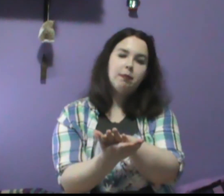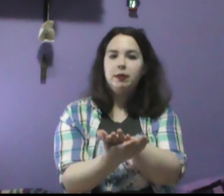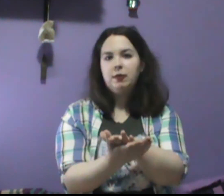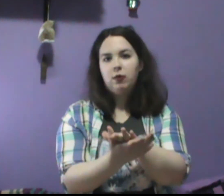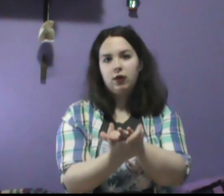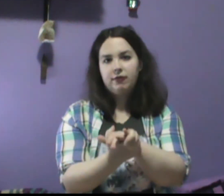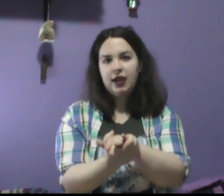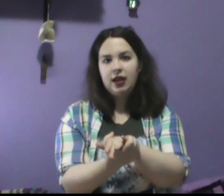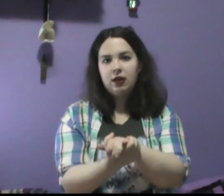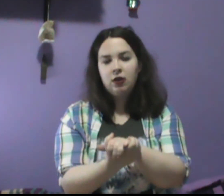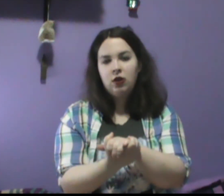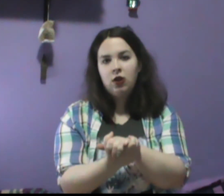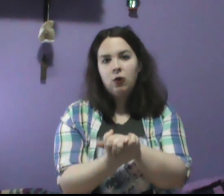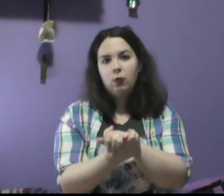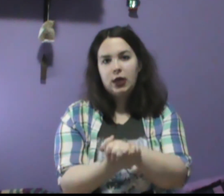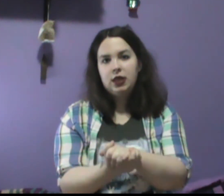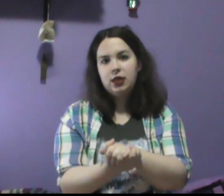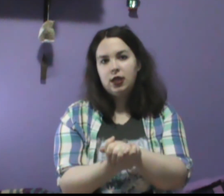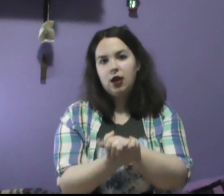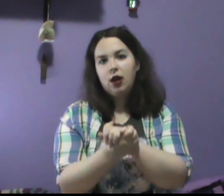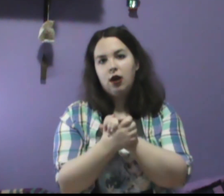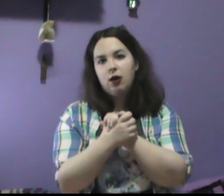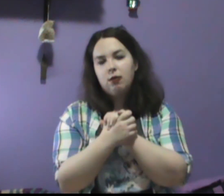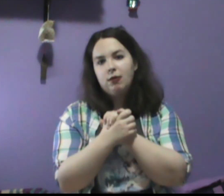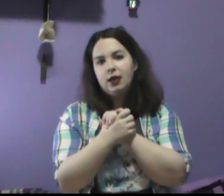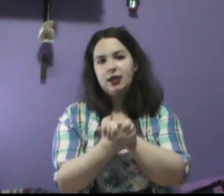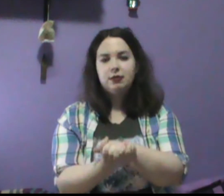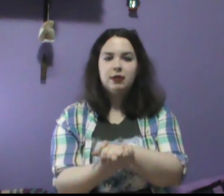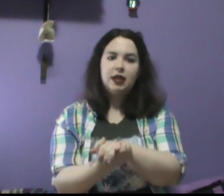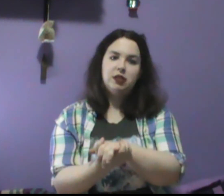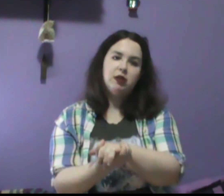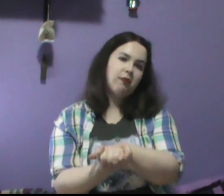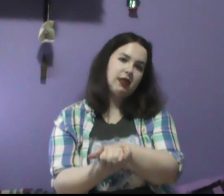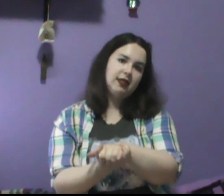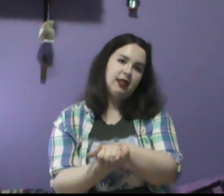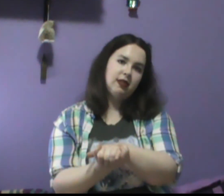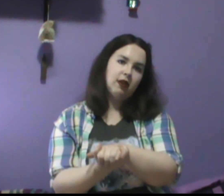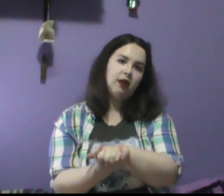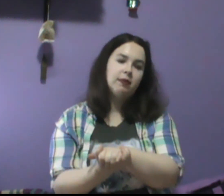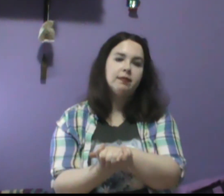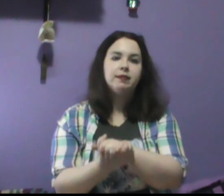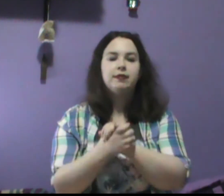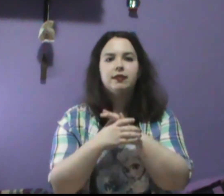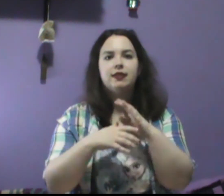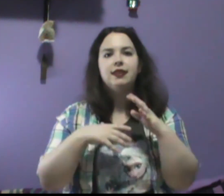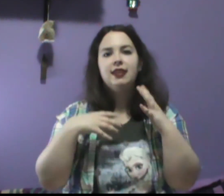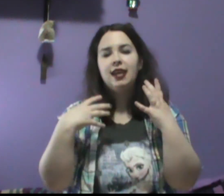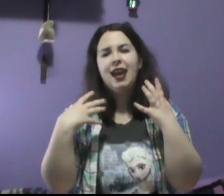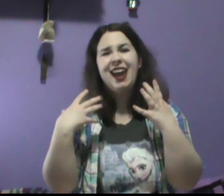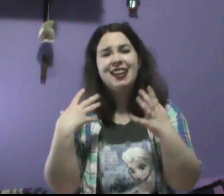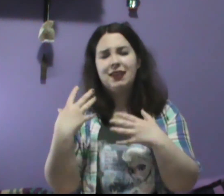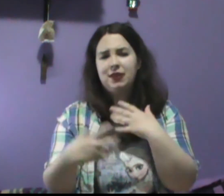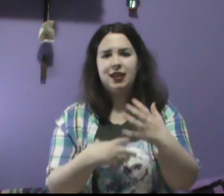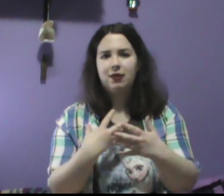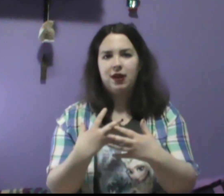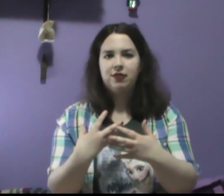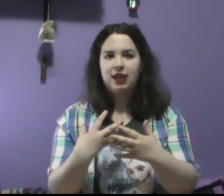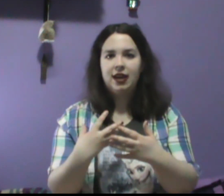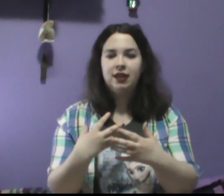a bit more of that with, um, his relationship with his sister and everything around that,